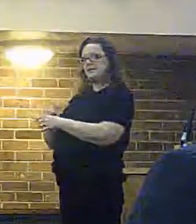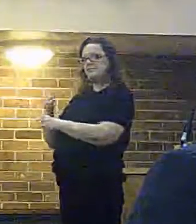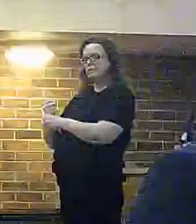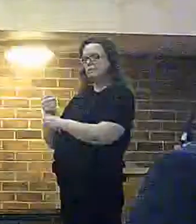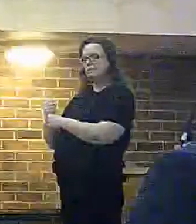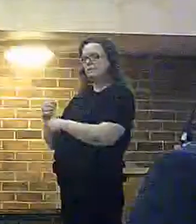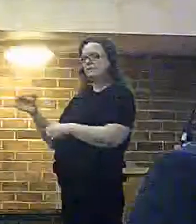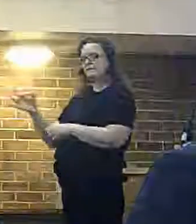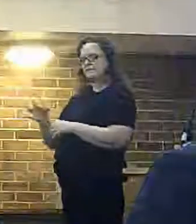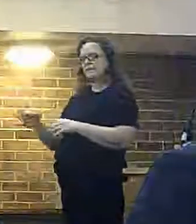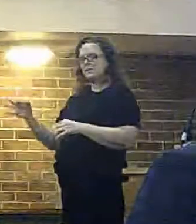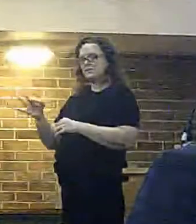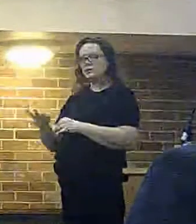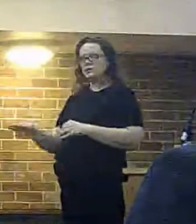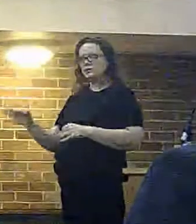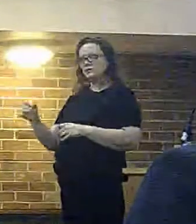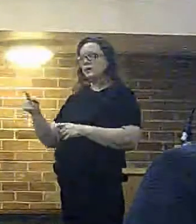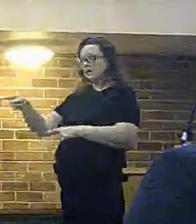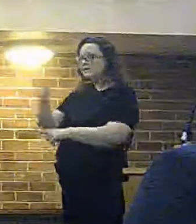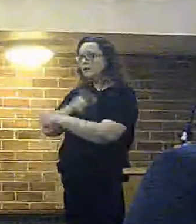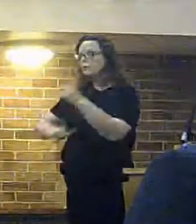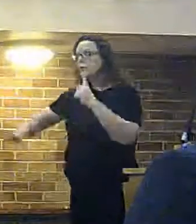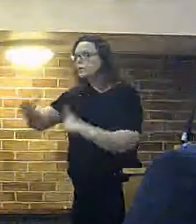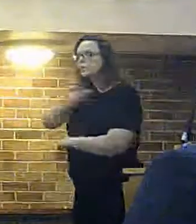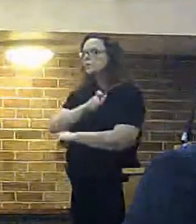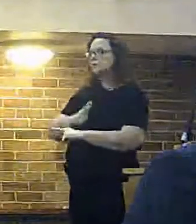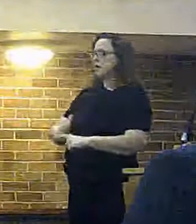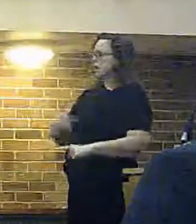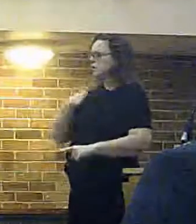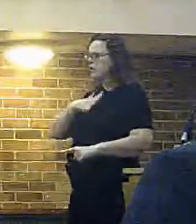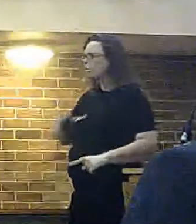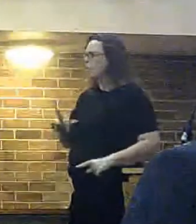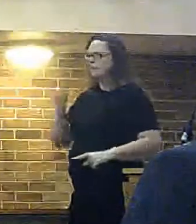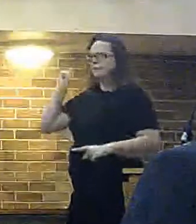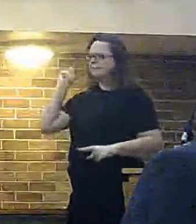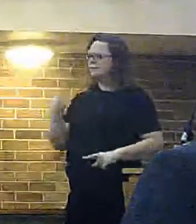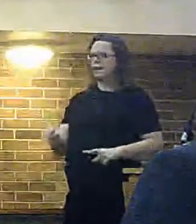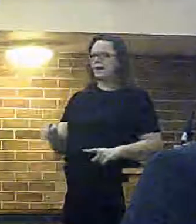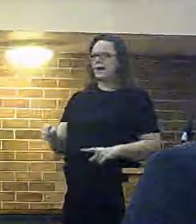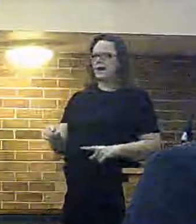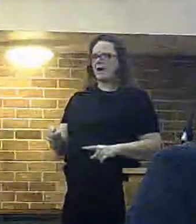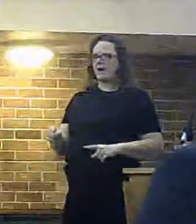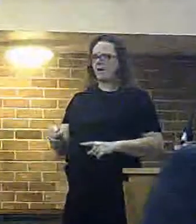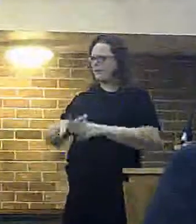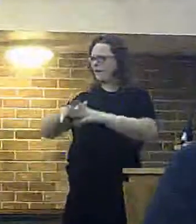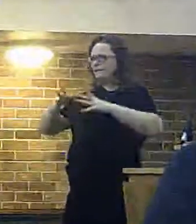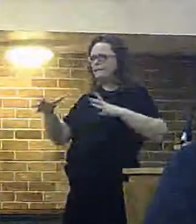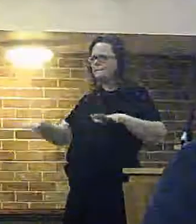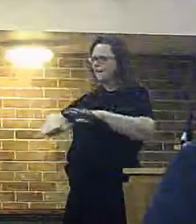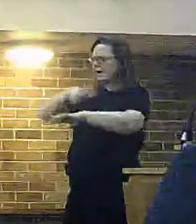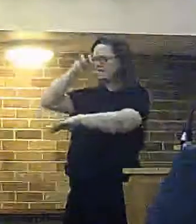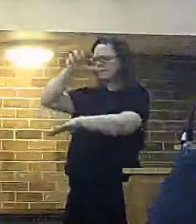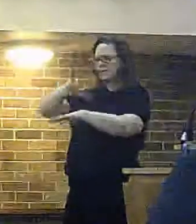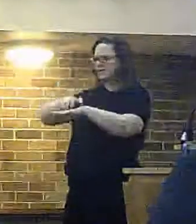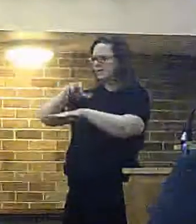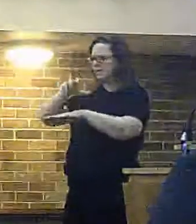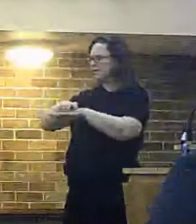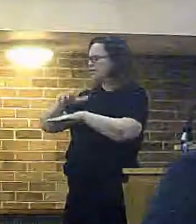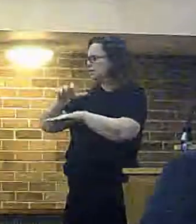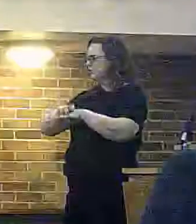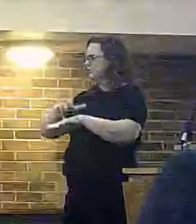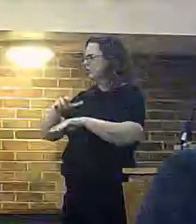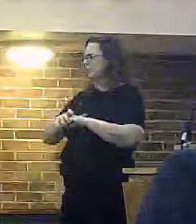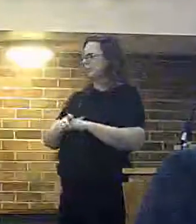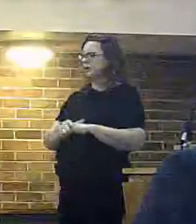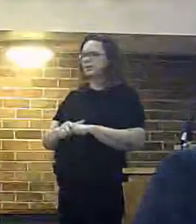now i'm saying if the community of greensby do not want to see their village dominated by a fire station then that site